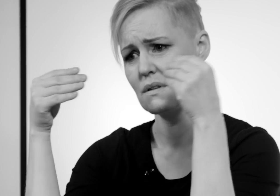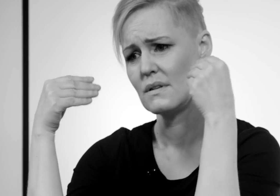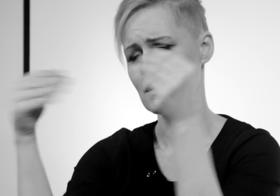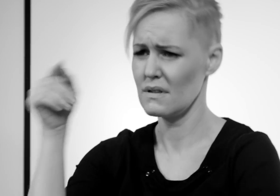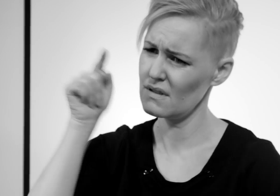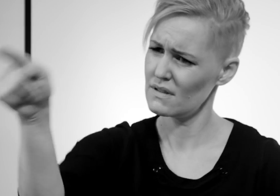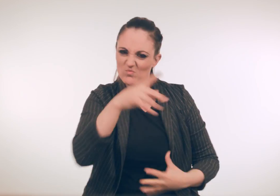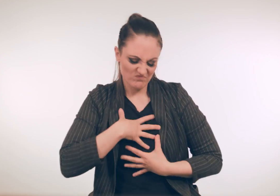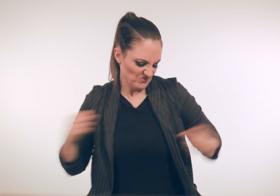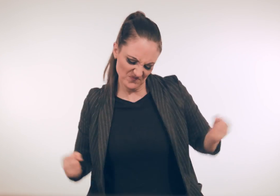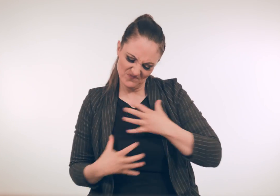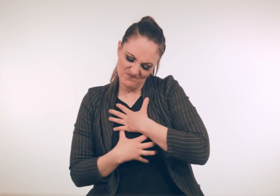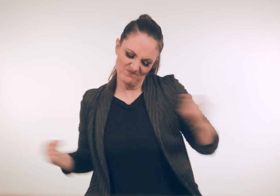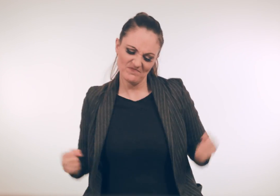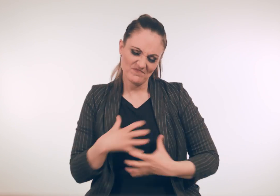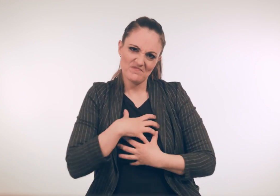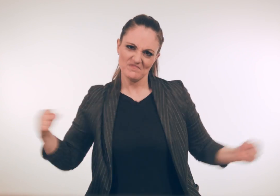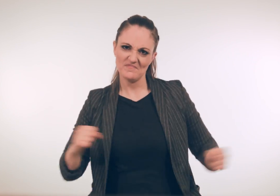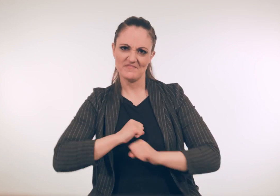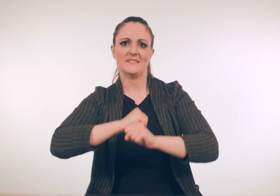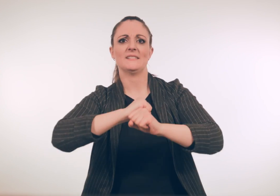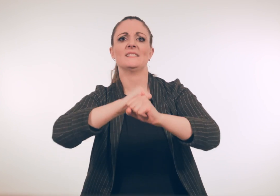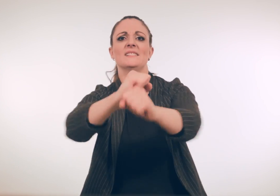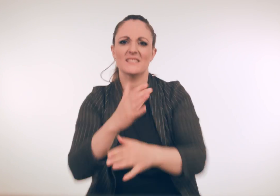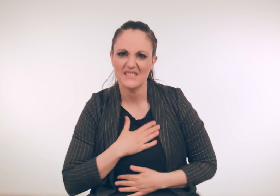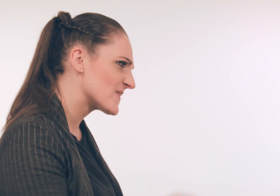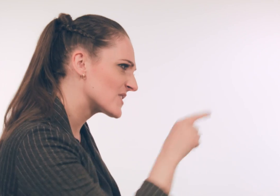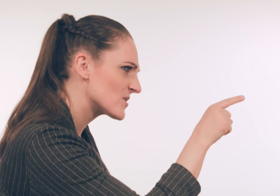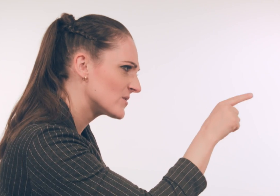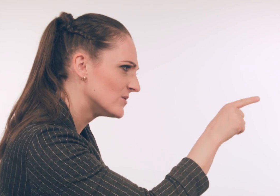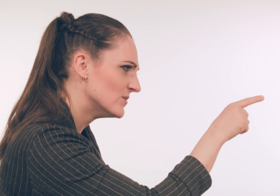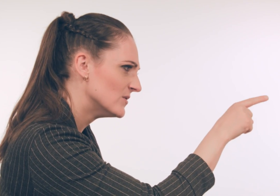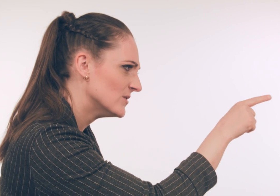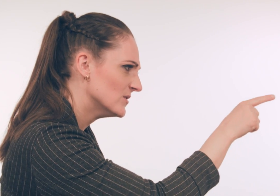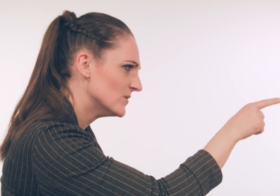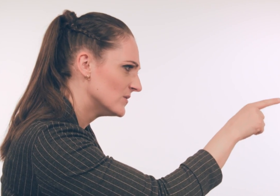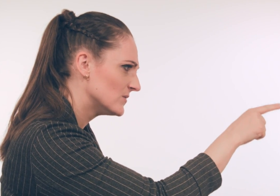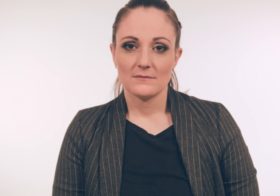Paper, you cut right through, a thousand words for you